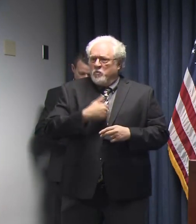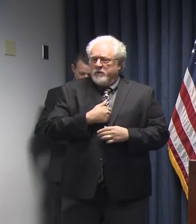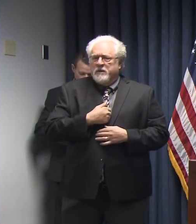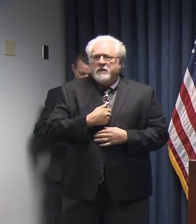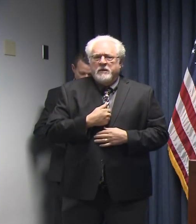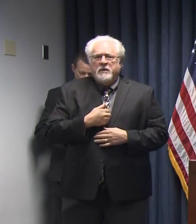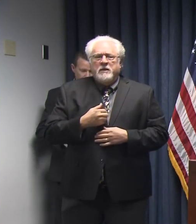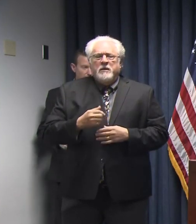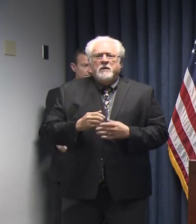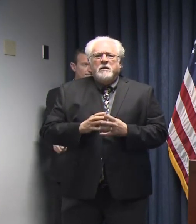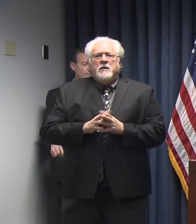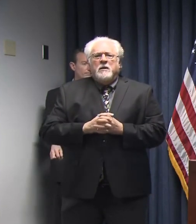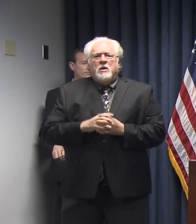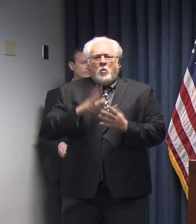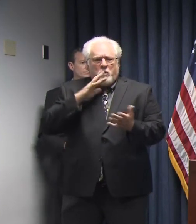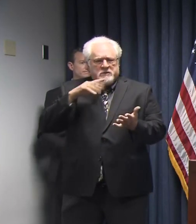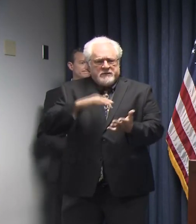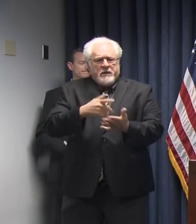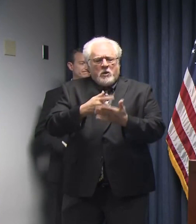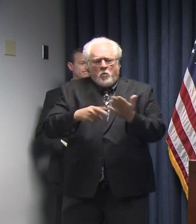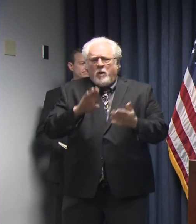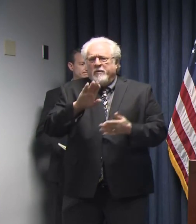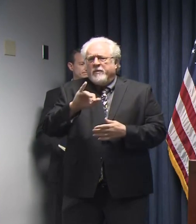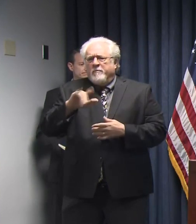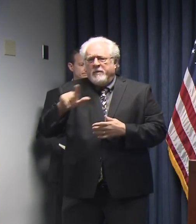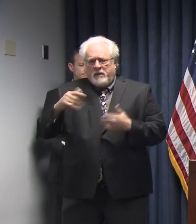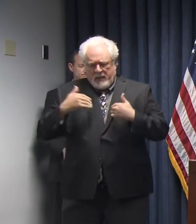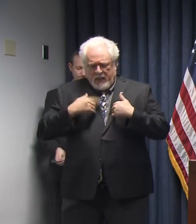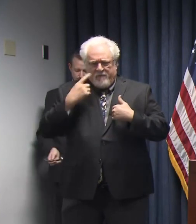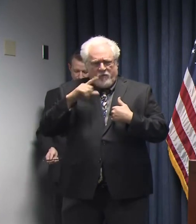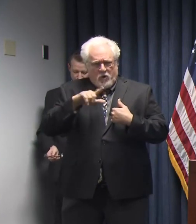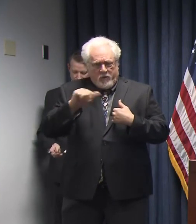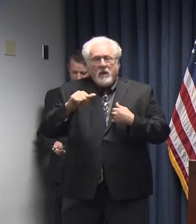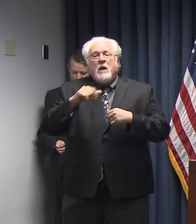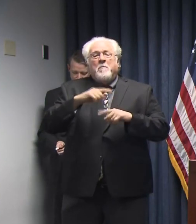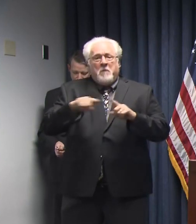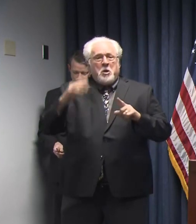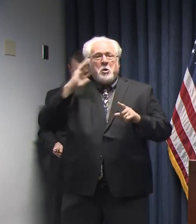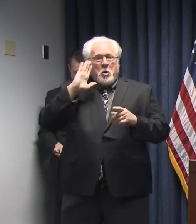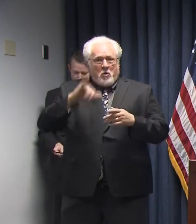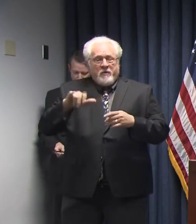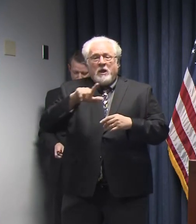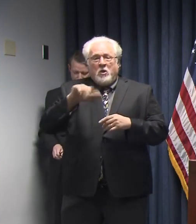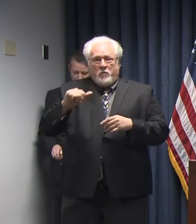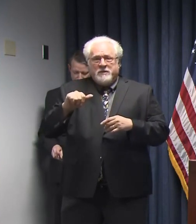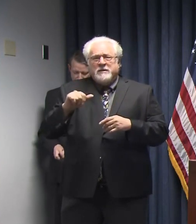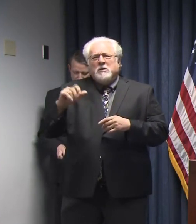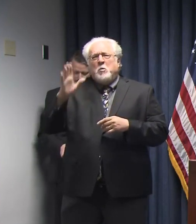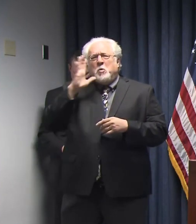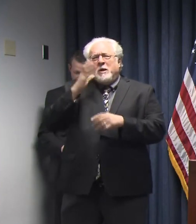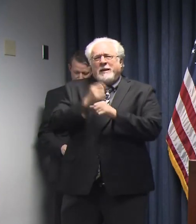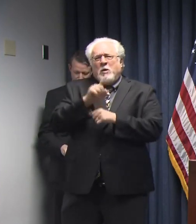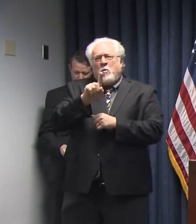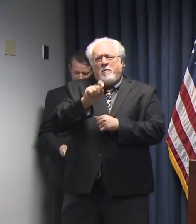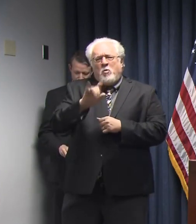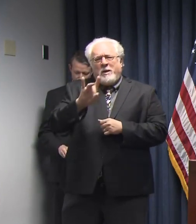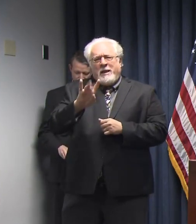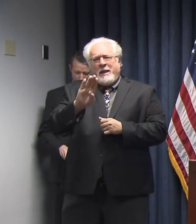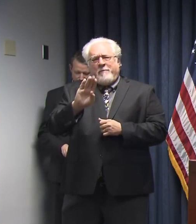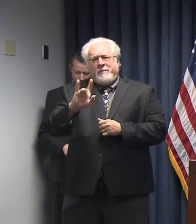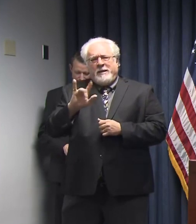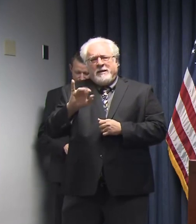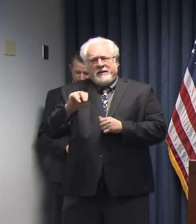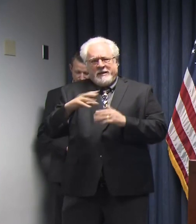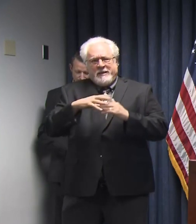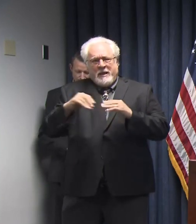studying what the bill contains for Louisiana, Louisiana, but we do know that Louisiana is estimated to get $1.8 billion in